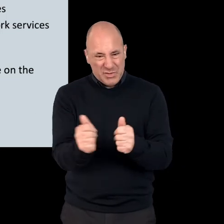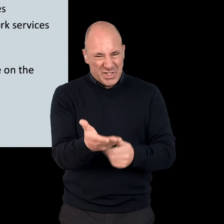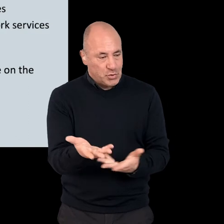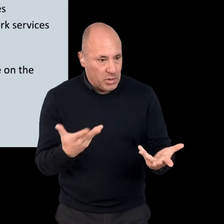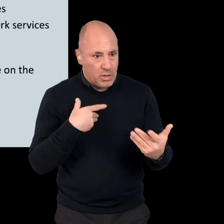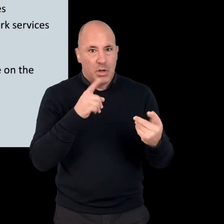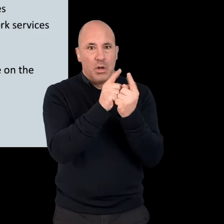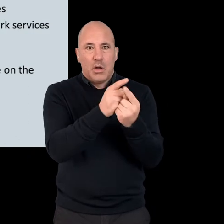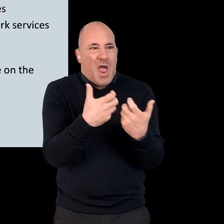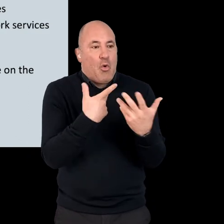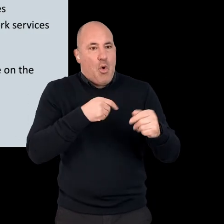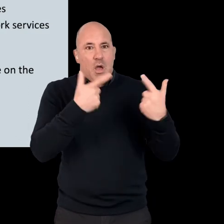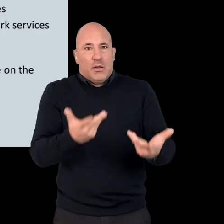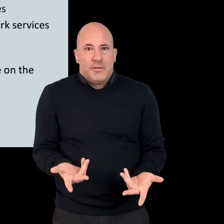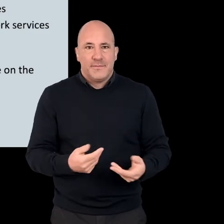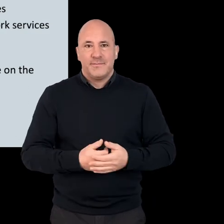of working.